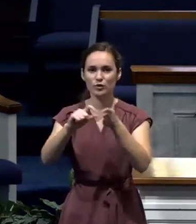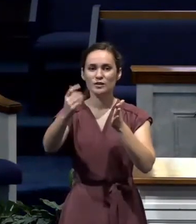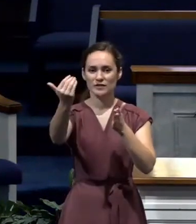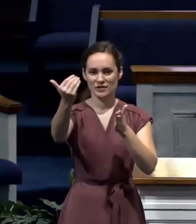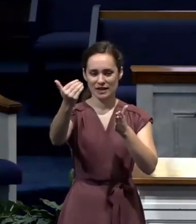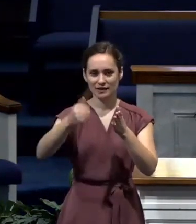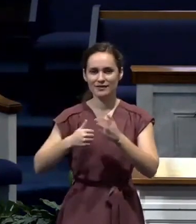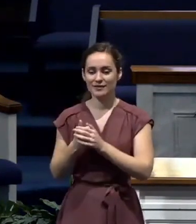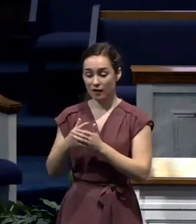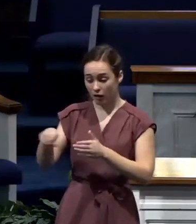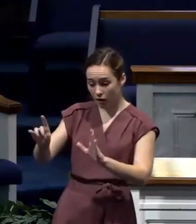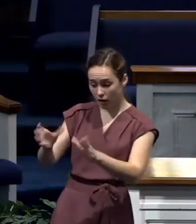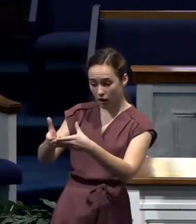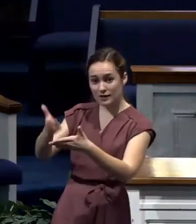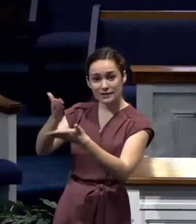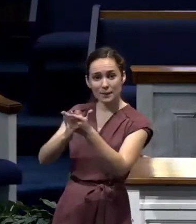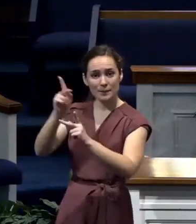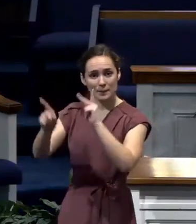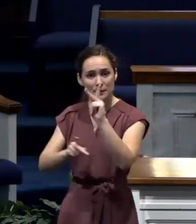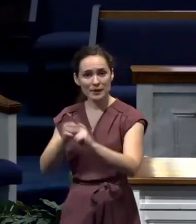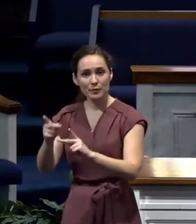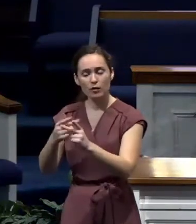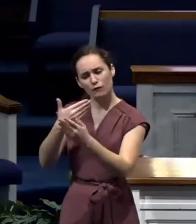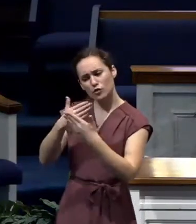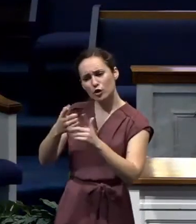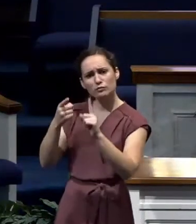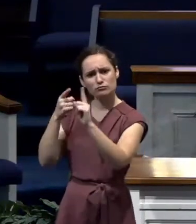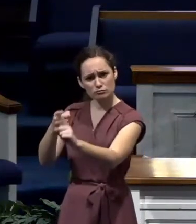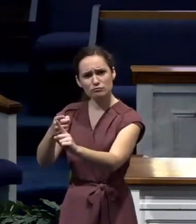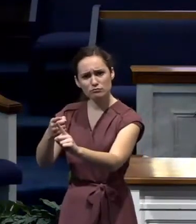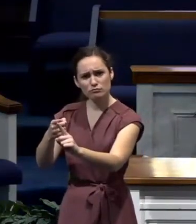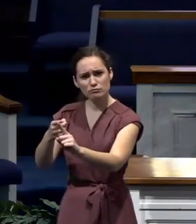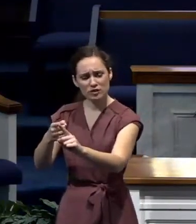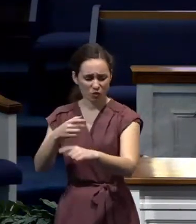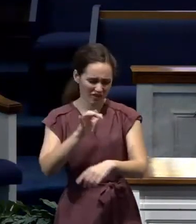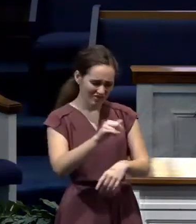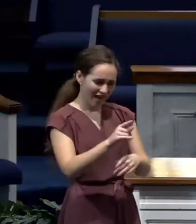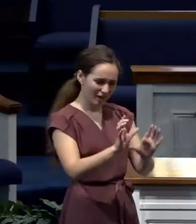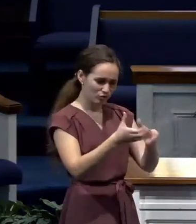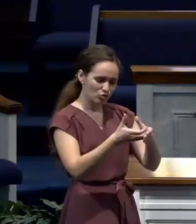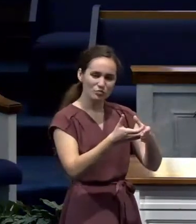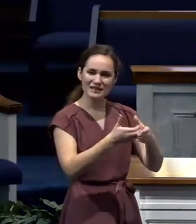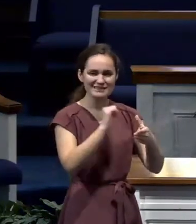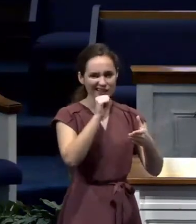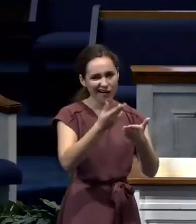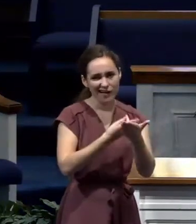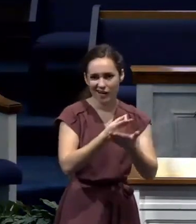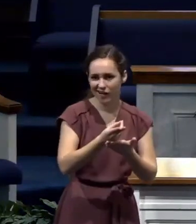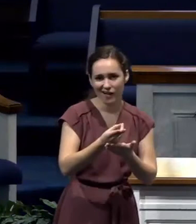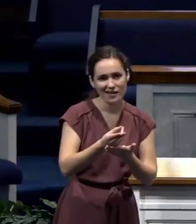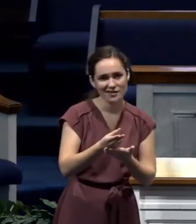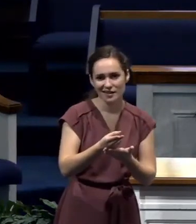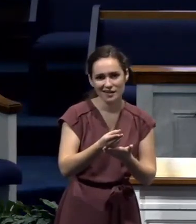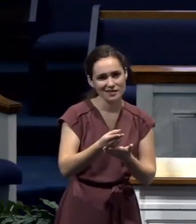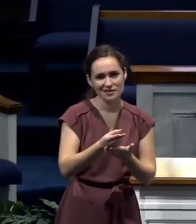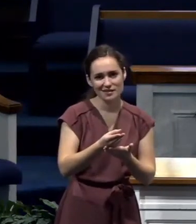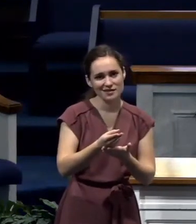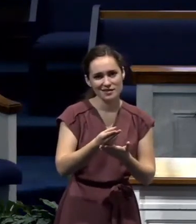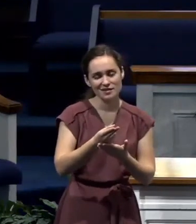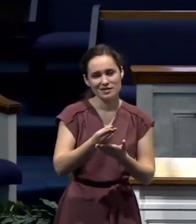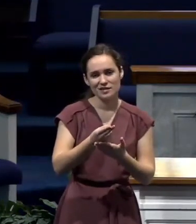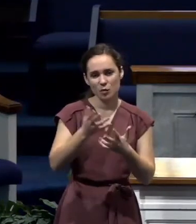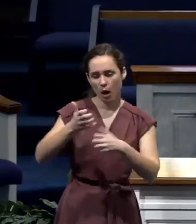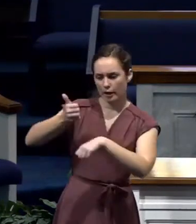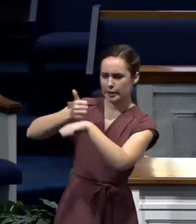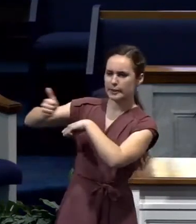also of goodwill. Look at verse 16, the one preached Christ of contention, not sincerely supposing to add affliction